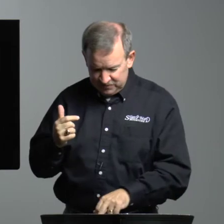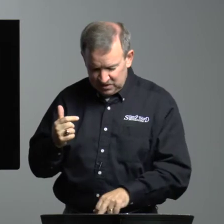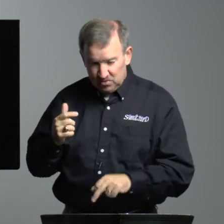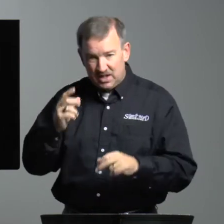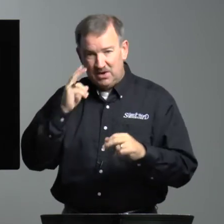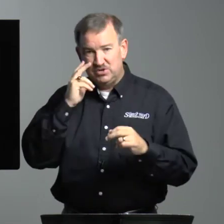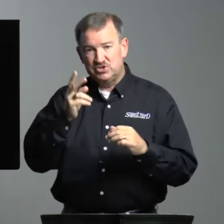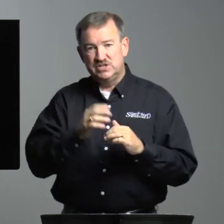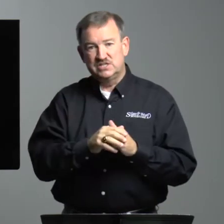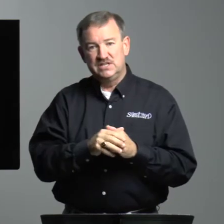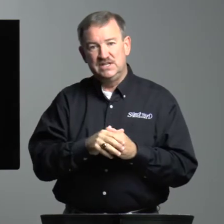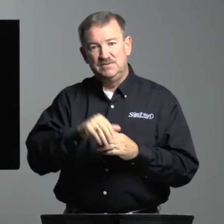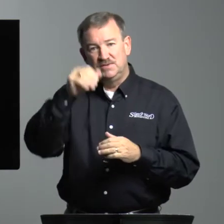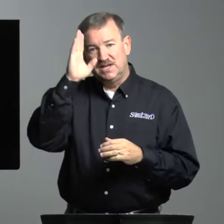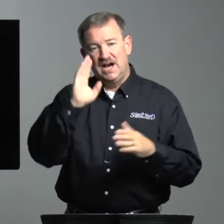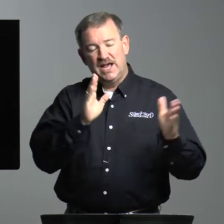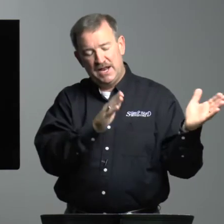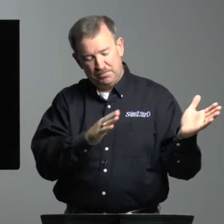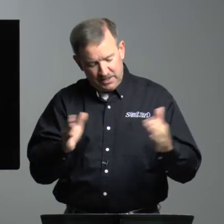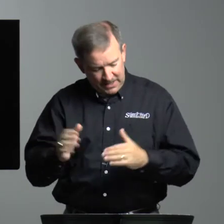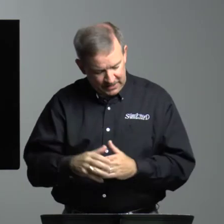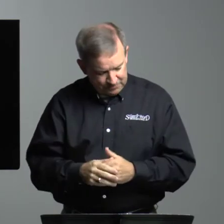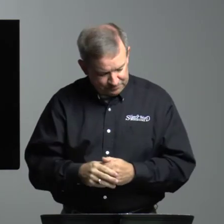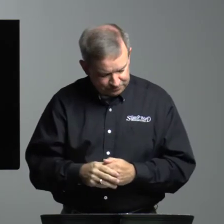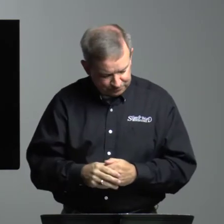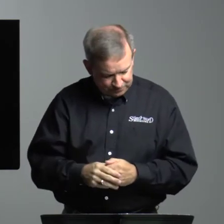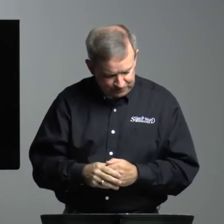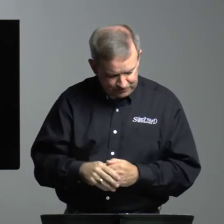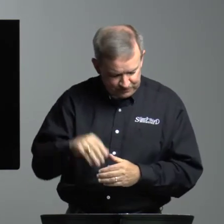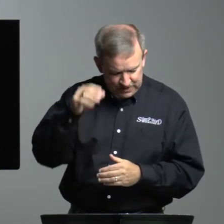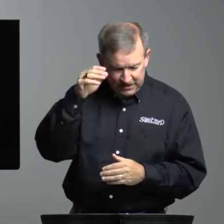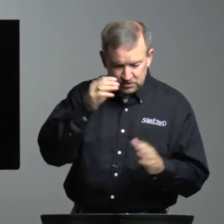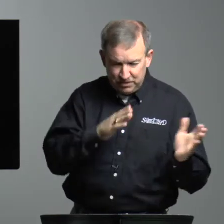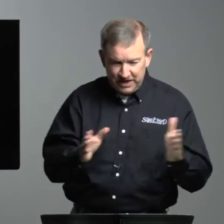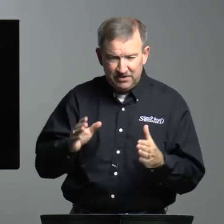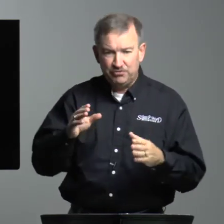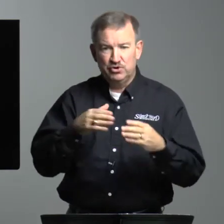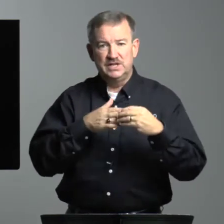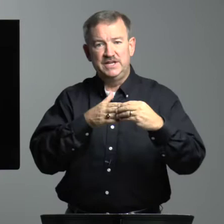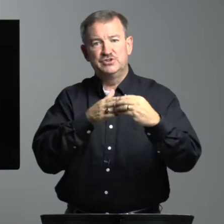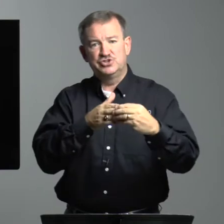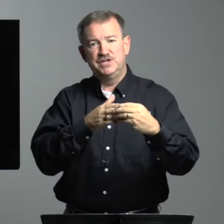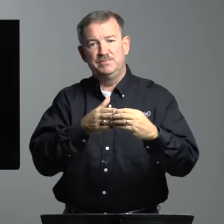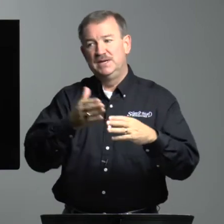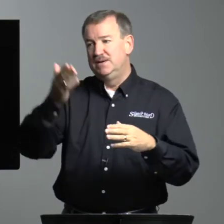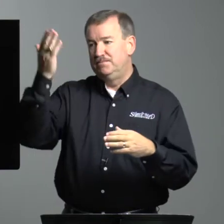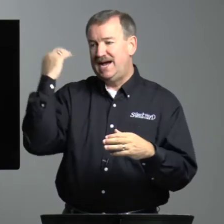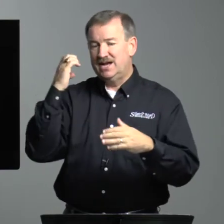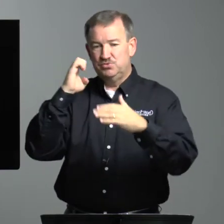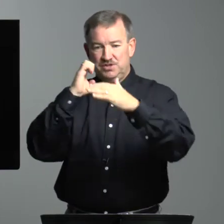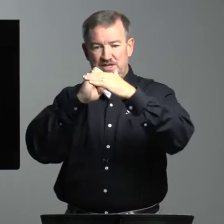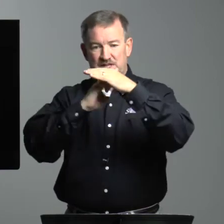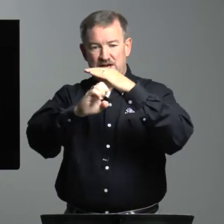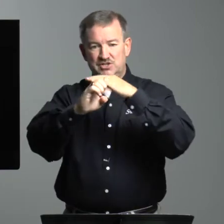Well, I want you to see God had a plan. His plan for leadership back with Elijah